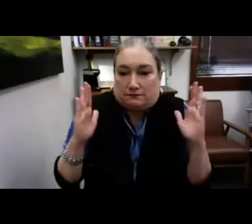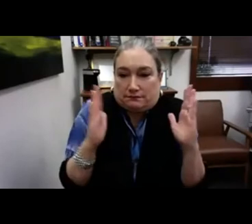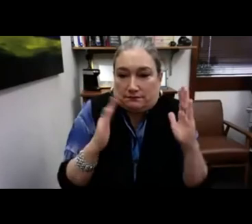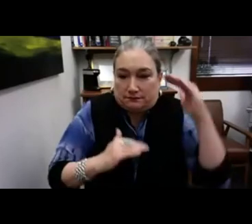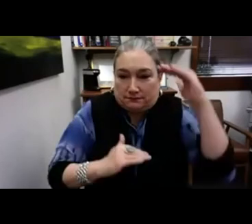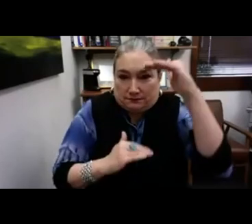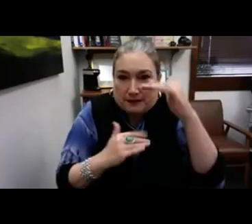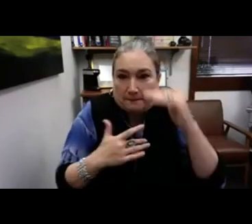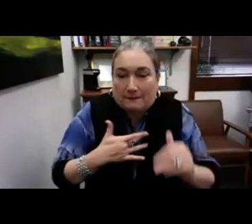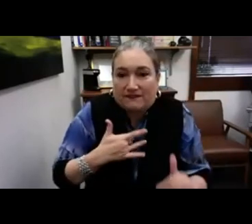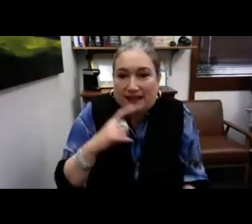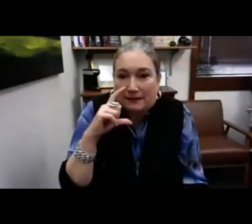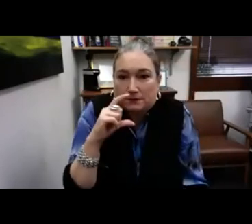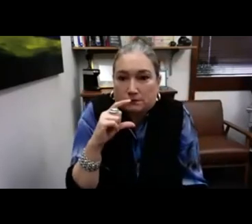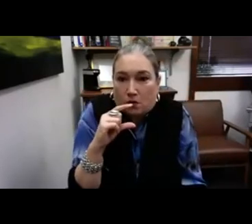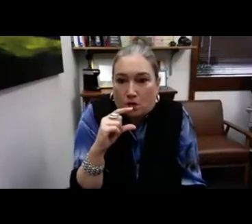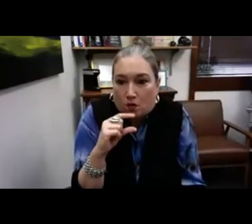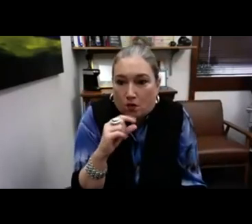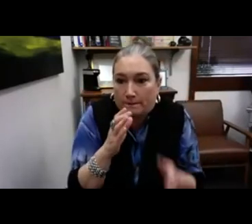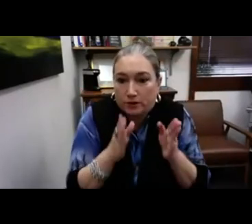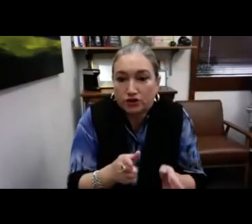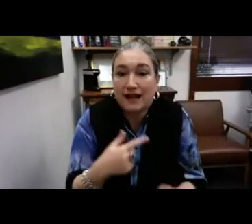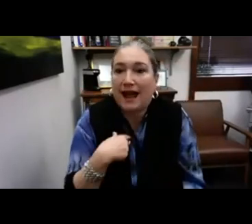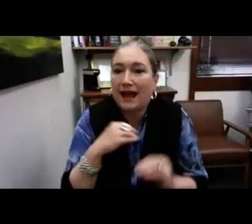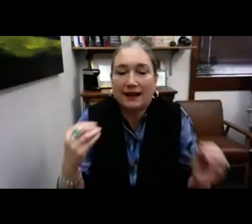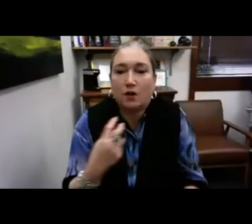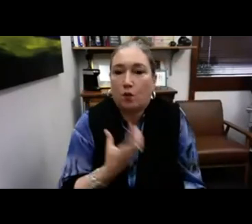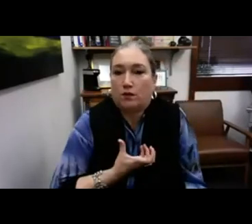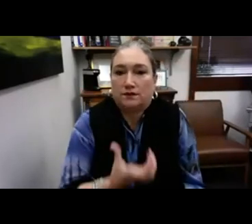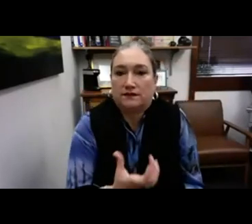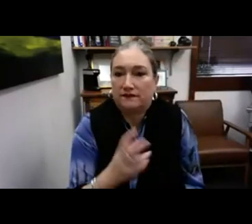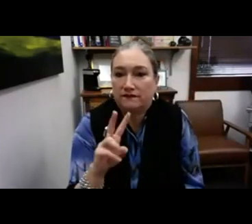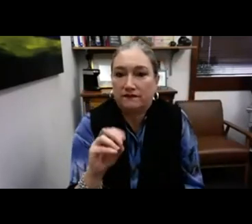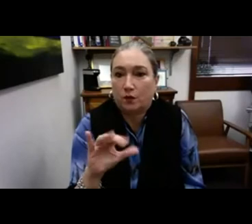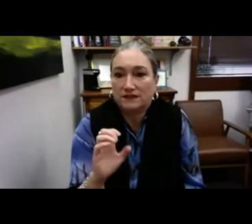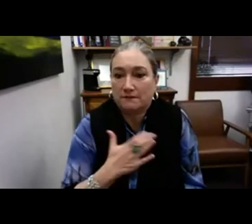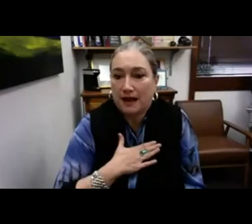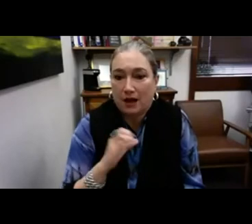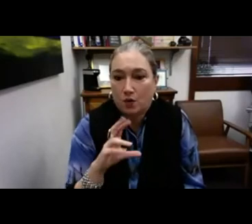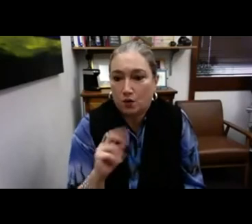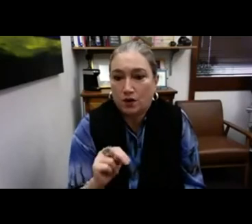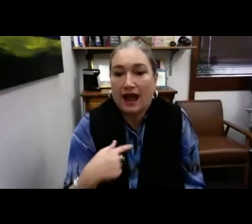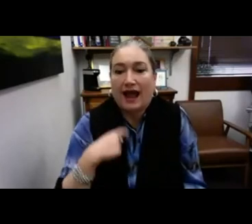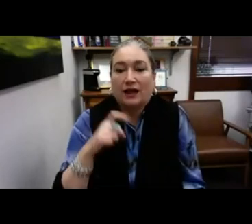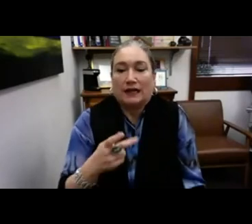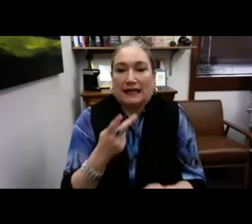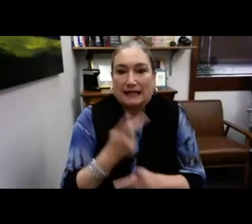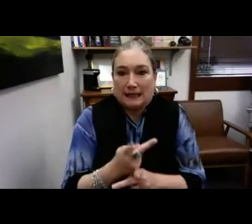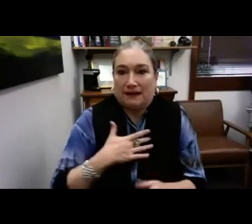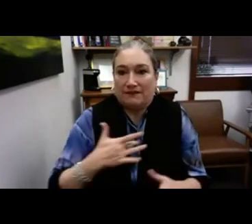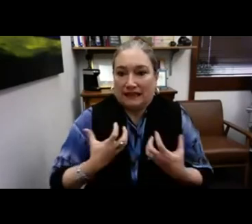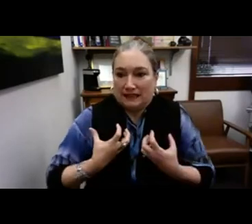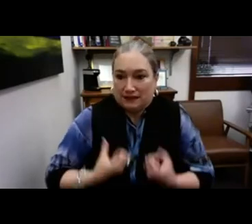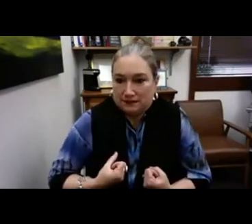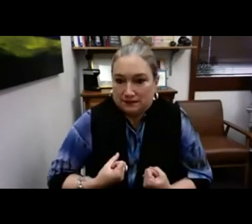hearing child. And I felt compressed and condensed into this little box that I am a small person. And then I didn't have my